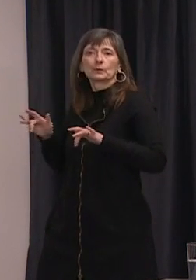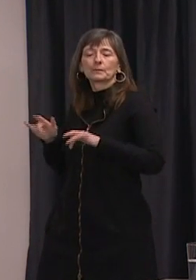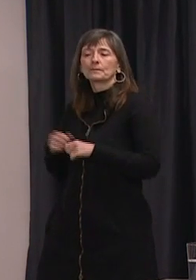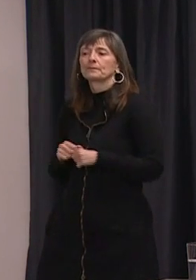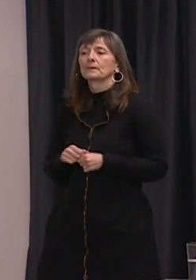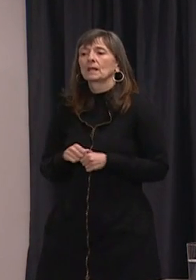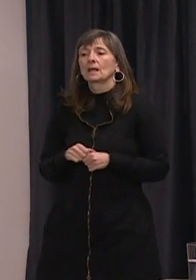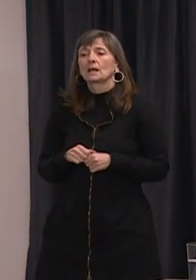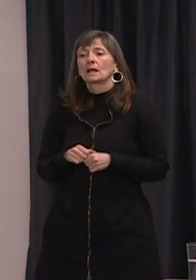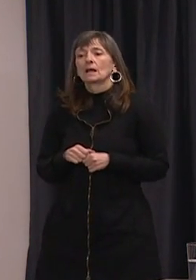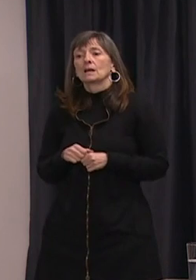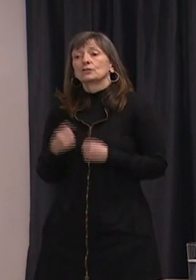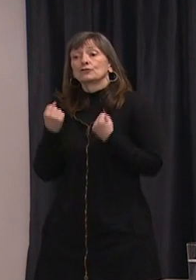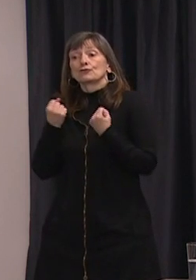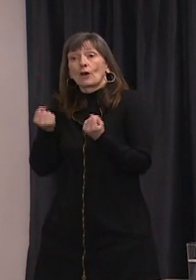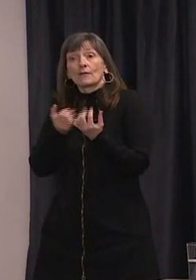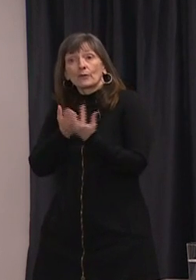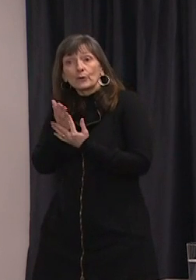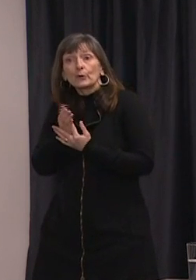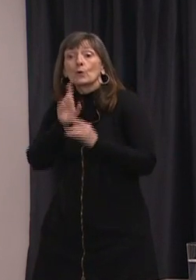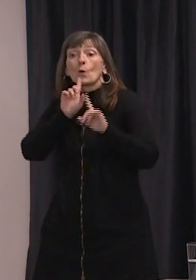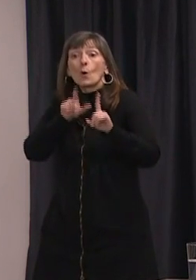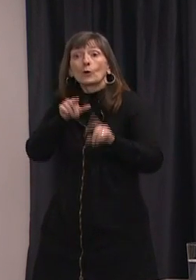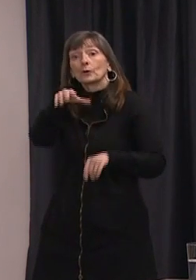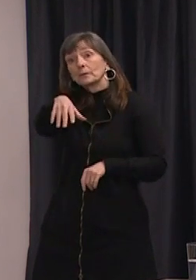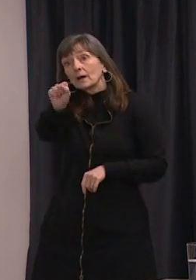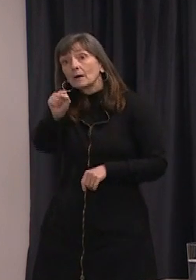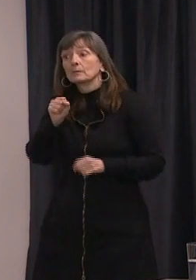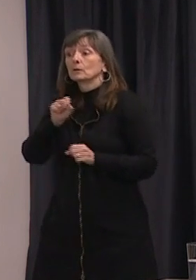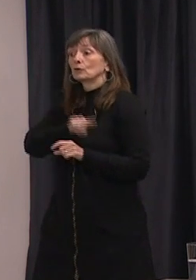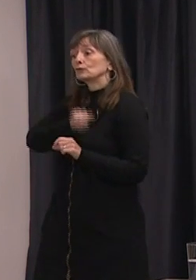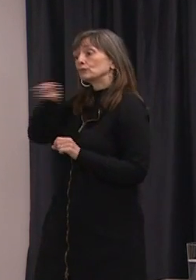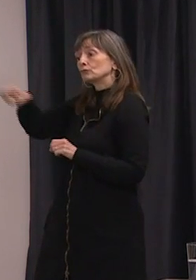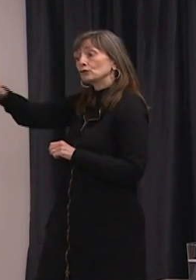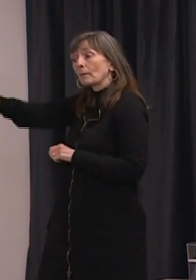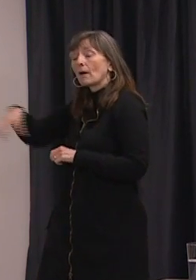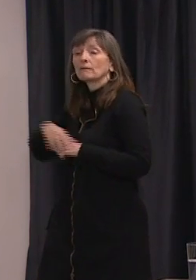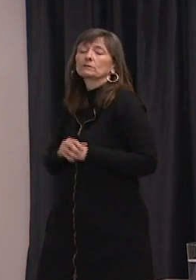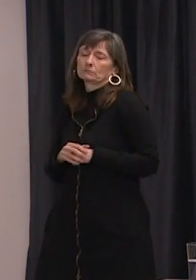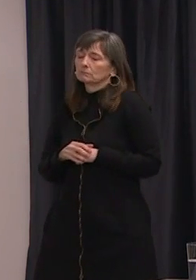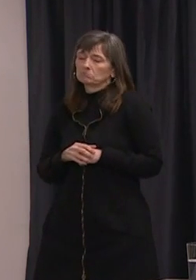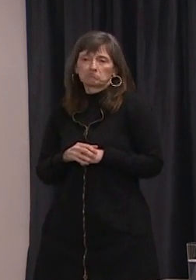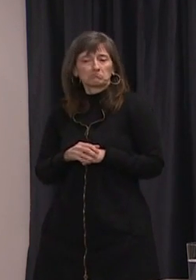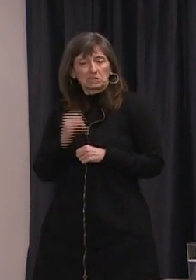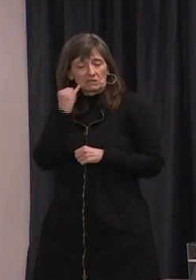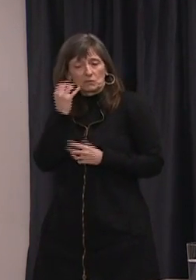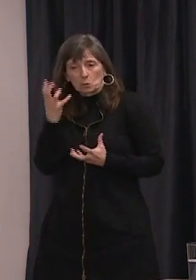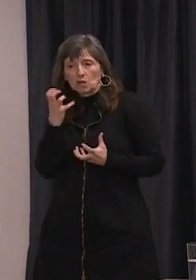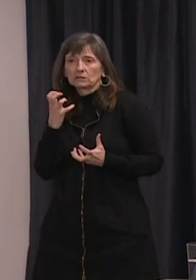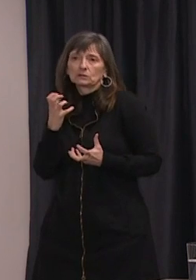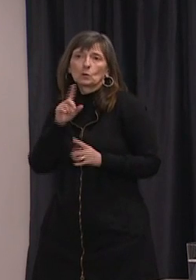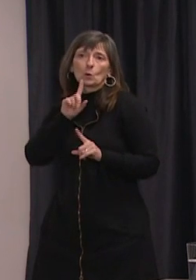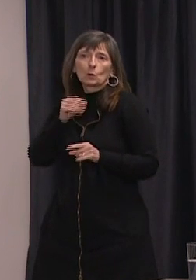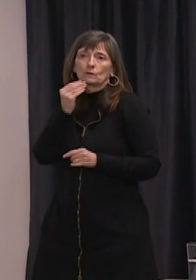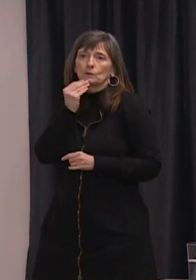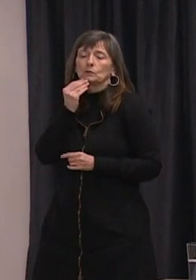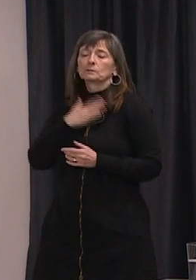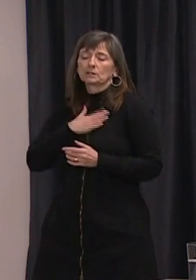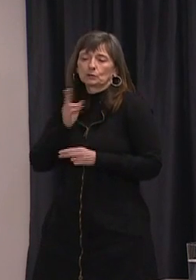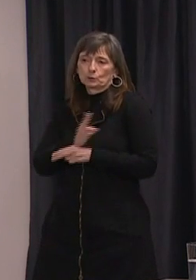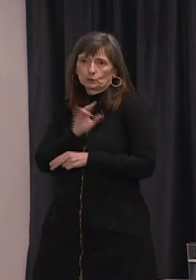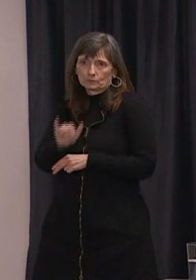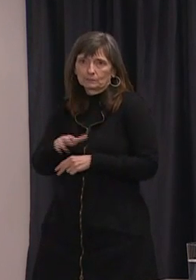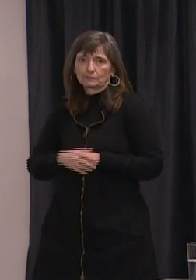drive-through services can continue to operate and should be encouraged if people choose to use the